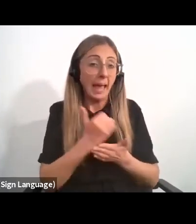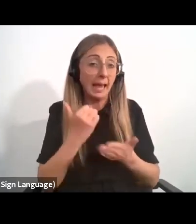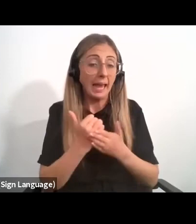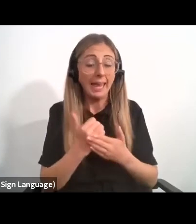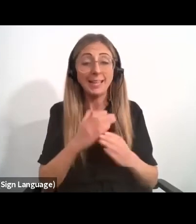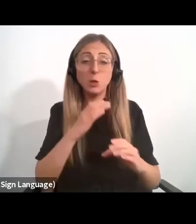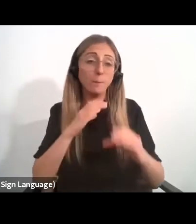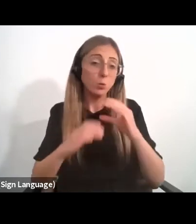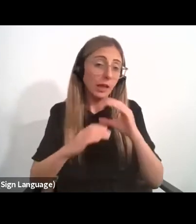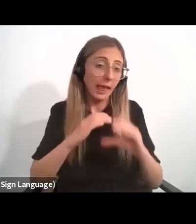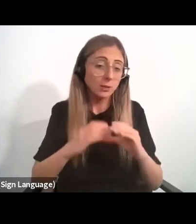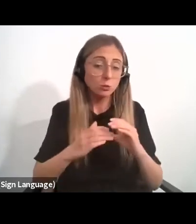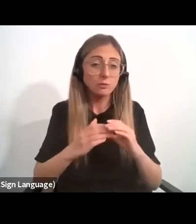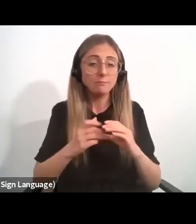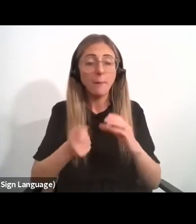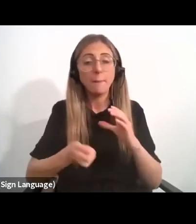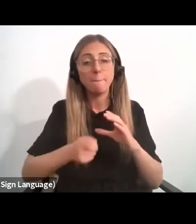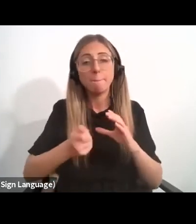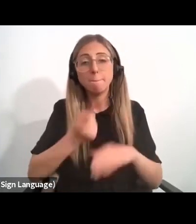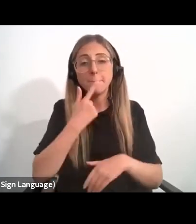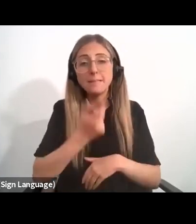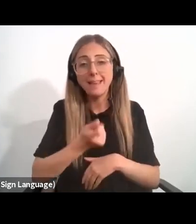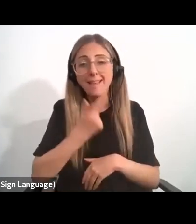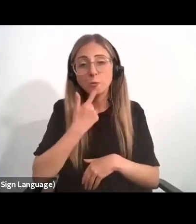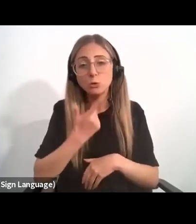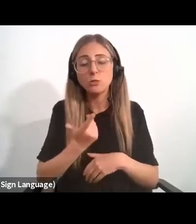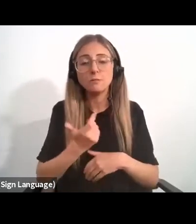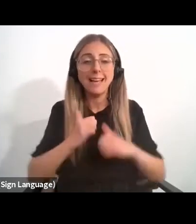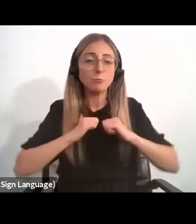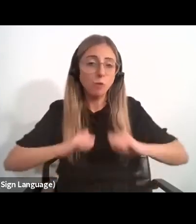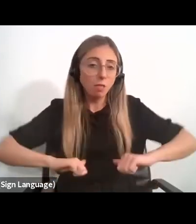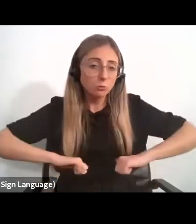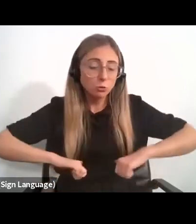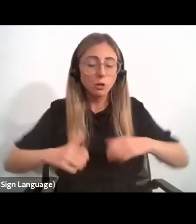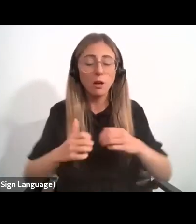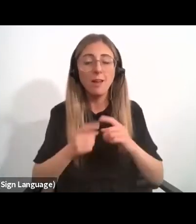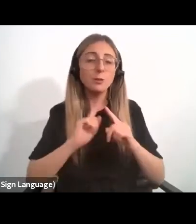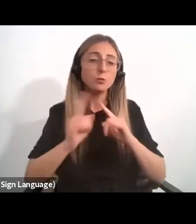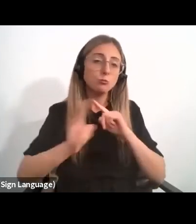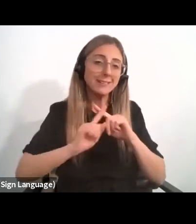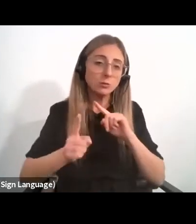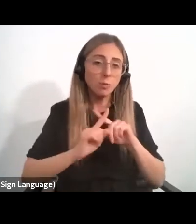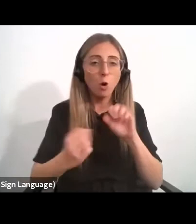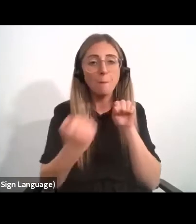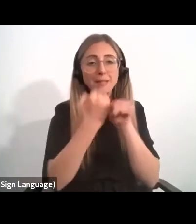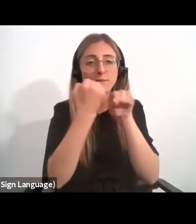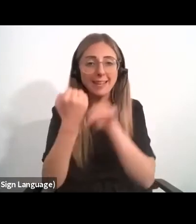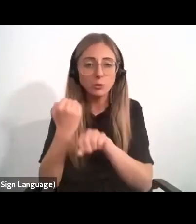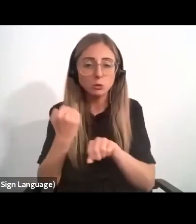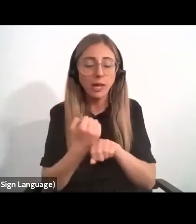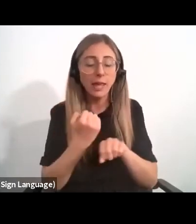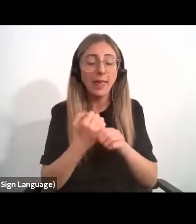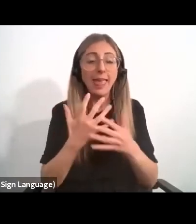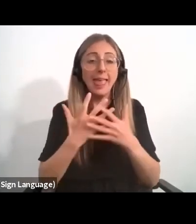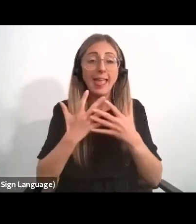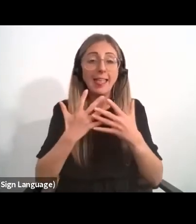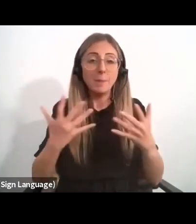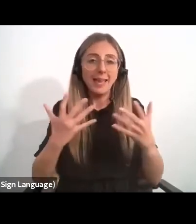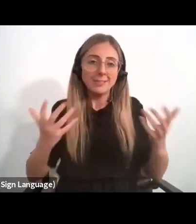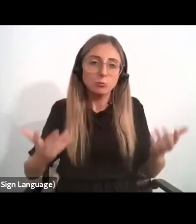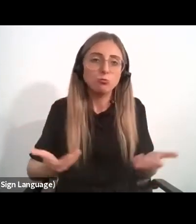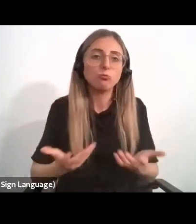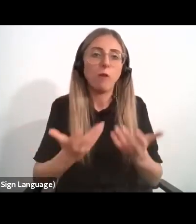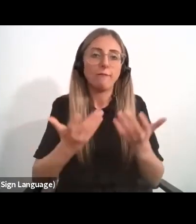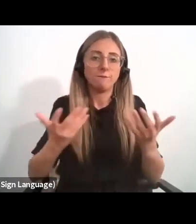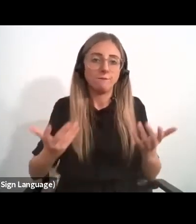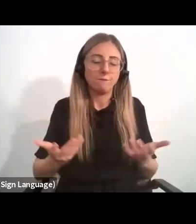communication, medicine, agriculture and irrigation, transport or manufacturing, the major drivers of growth and productivity